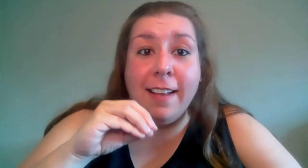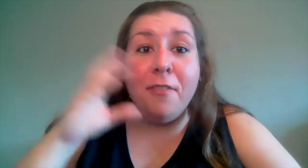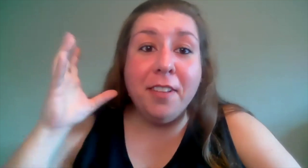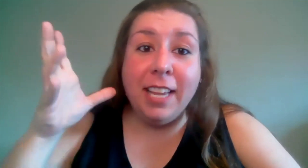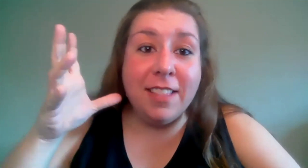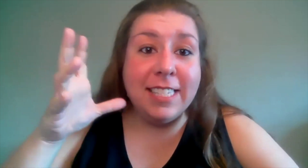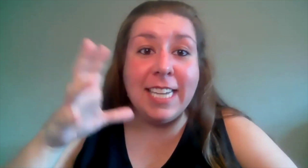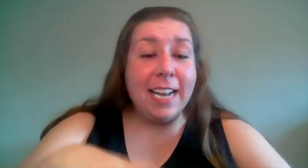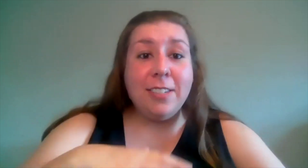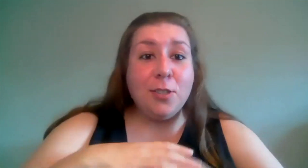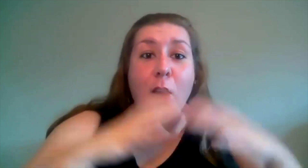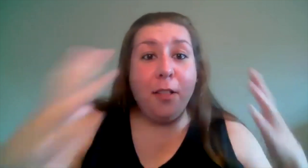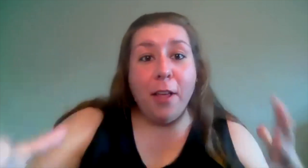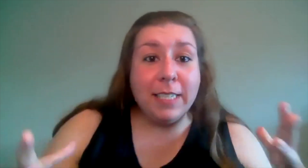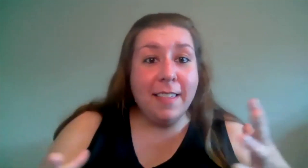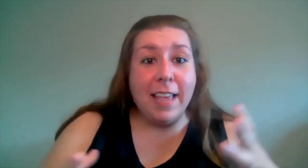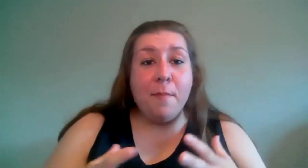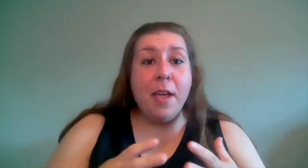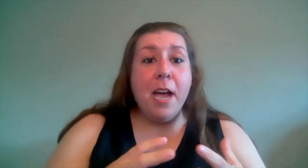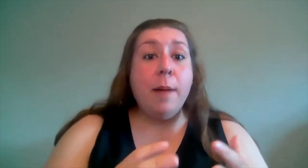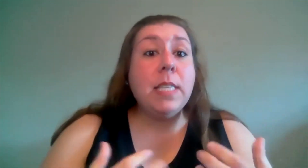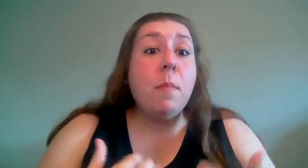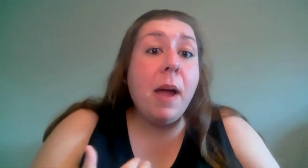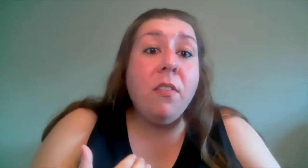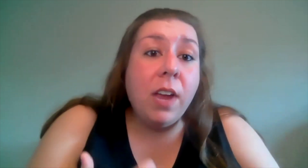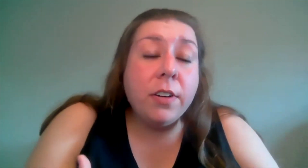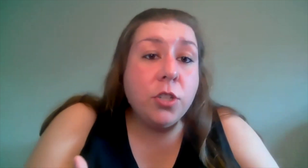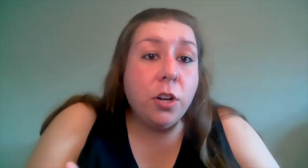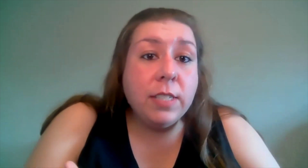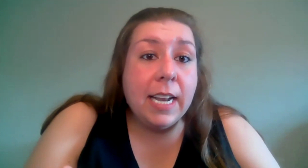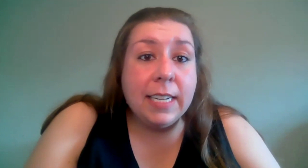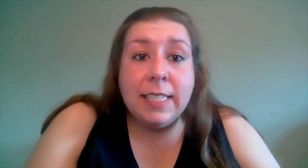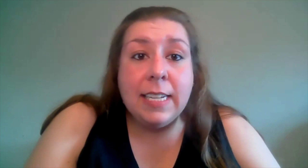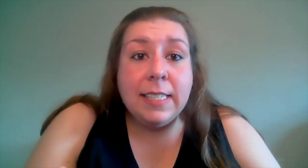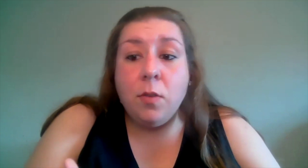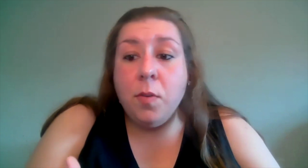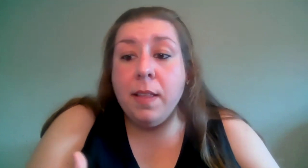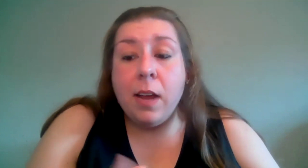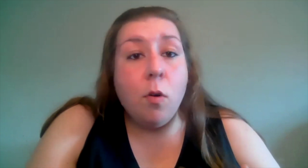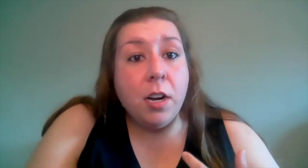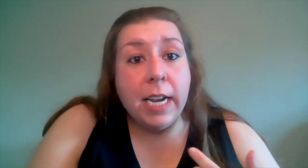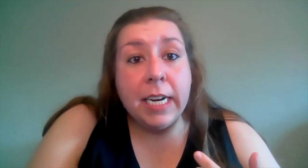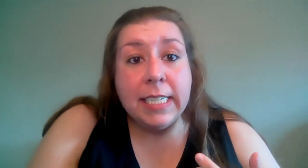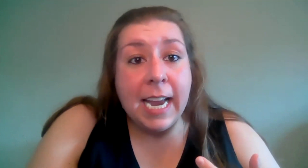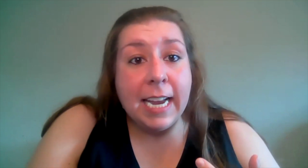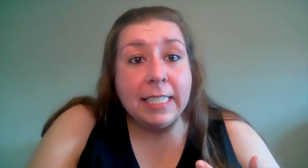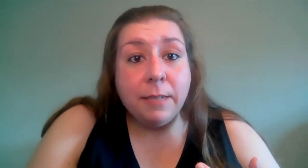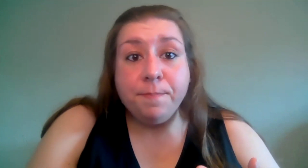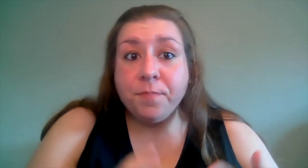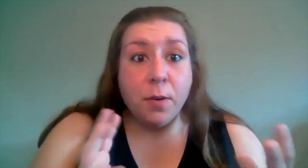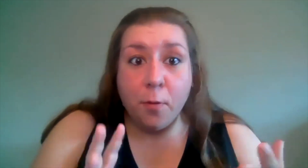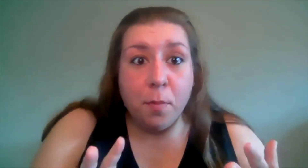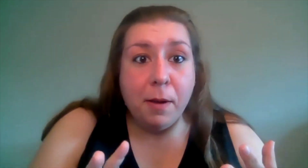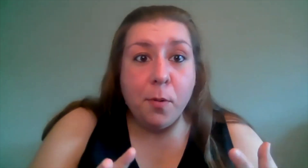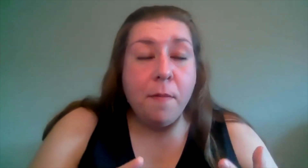never leave the stage it's all up to them um some of my favorite shows that exist would be like ordinary days four people